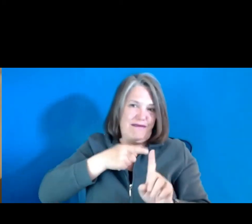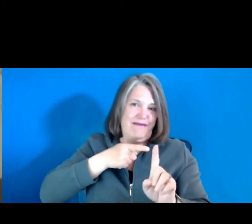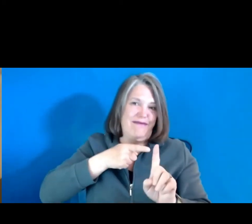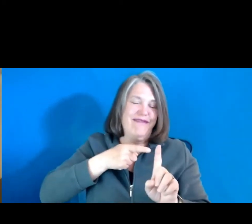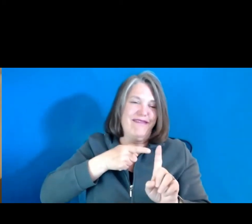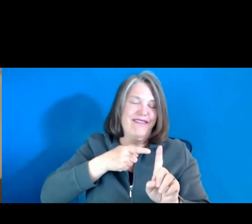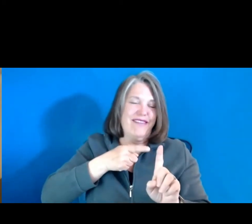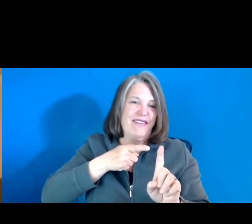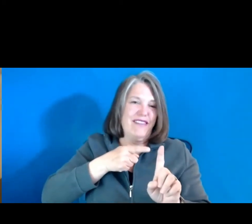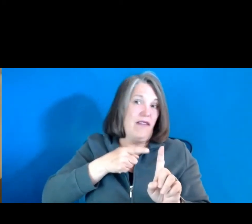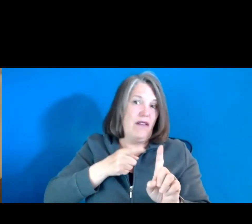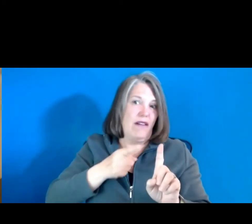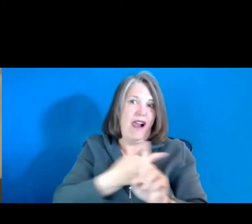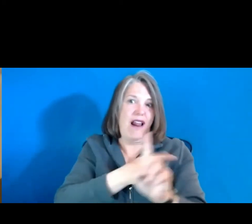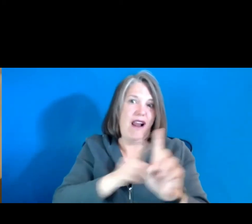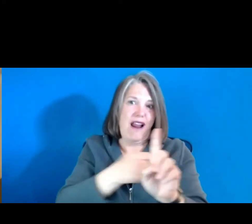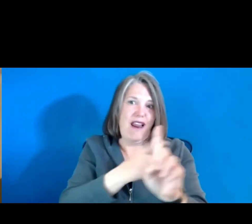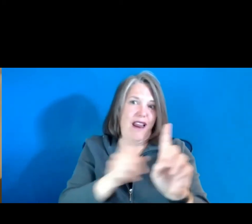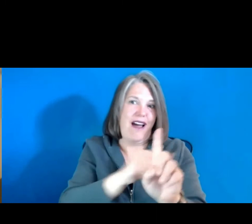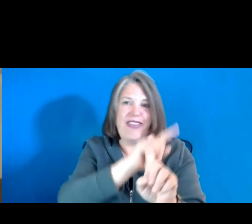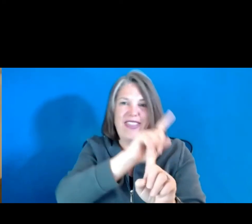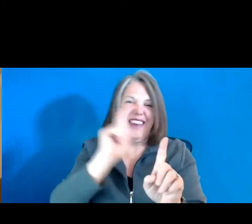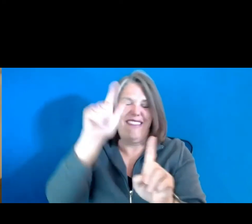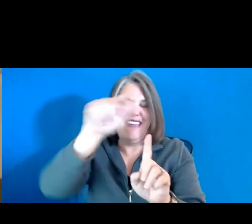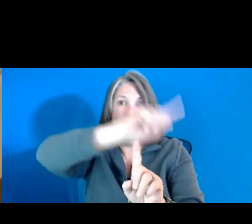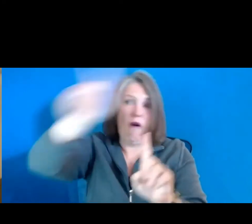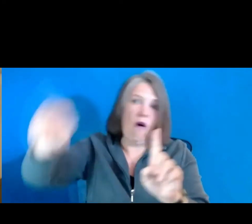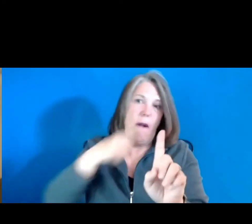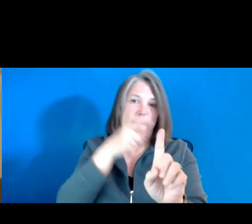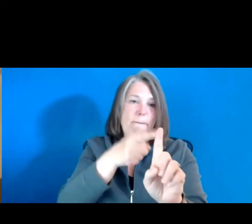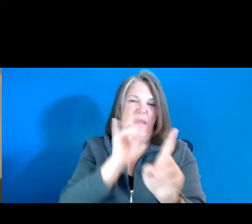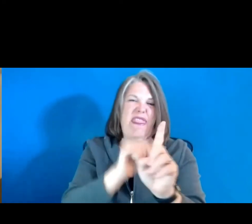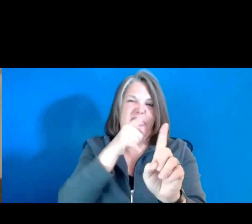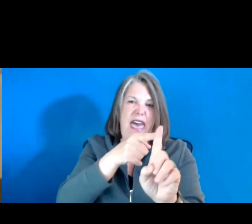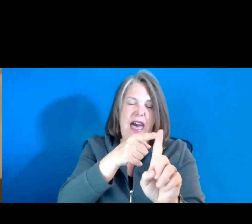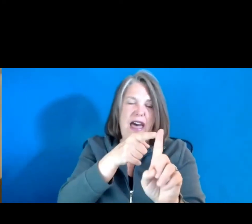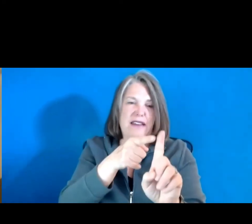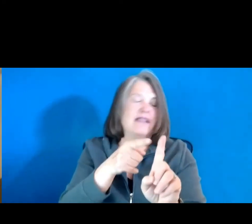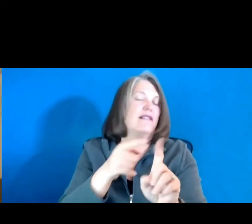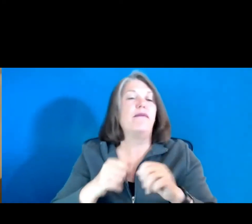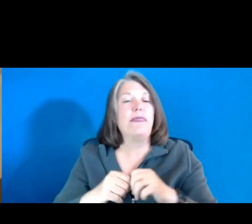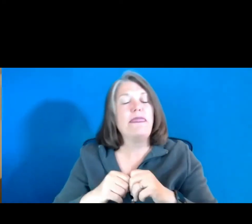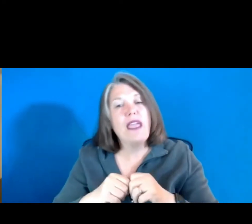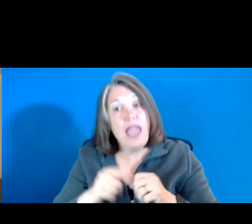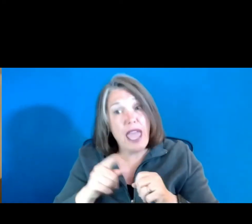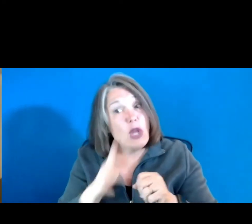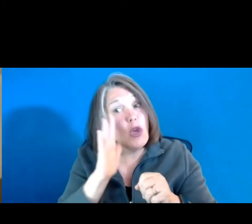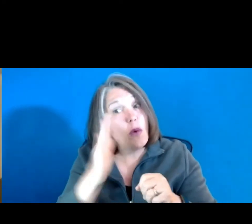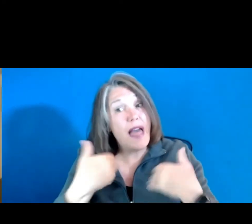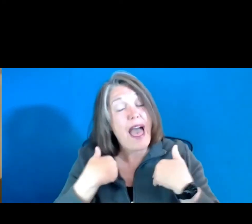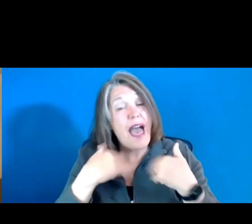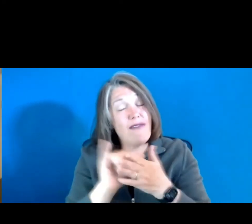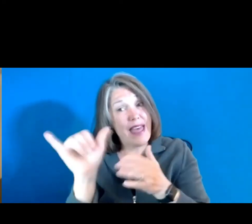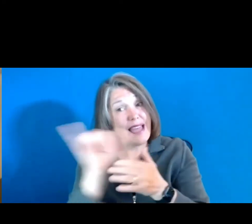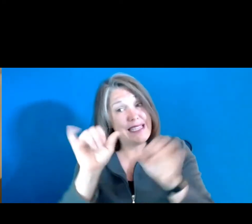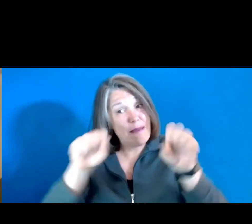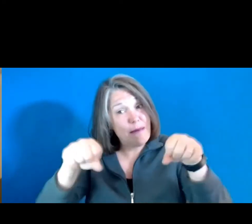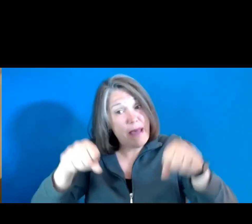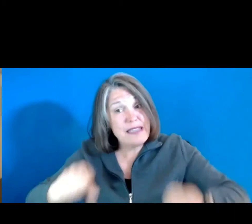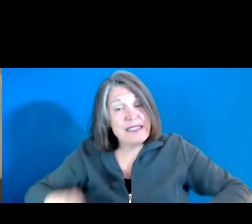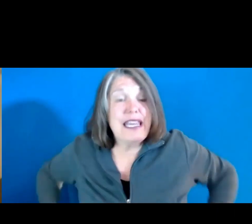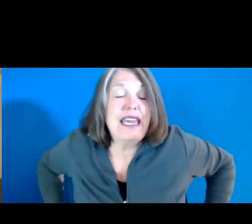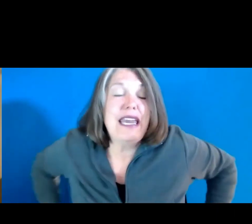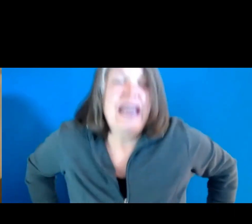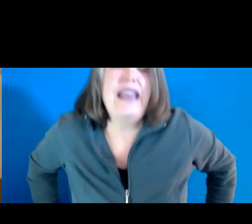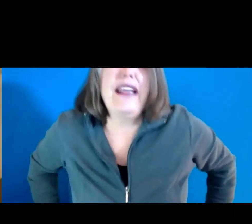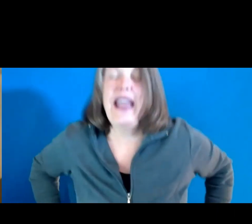than, than it, than it would without it. And, and you will have that same capacity. And if you